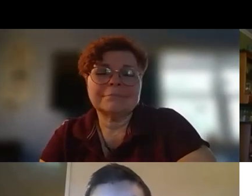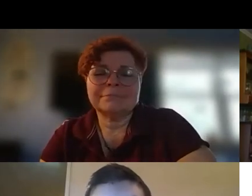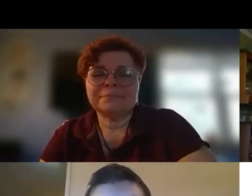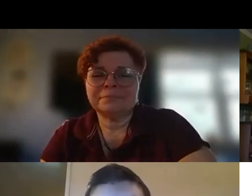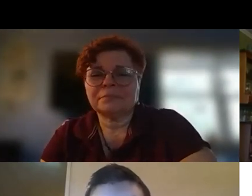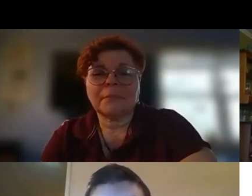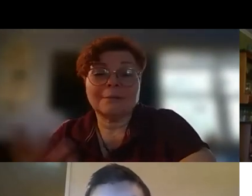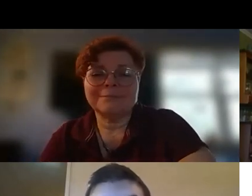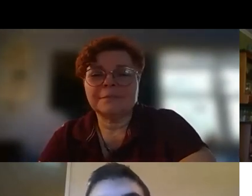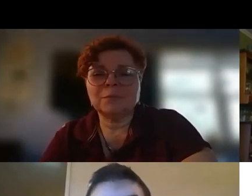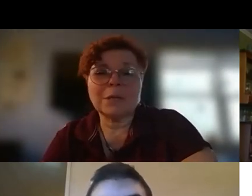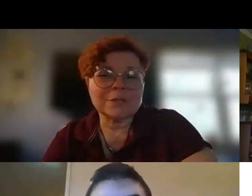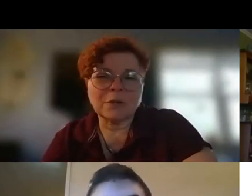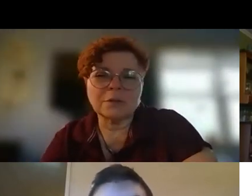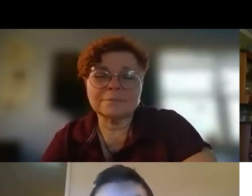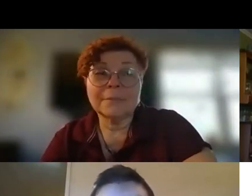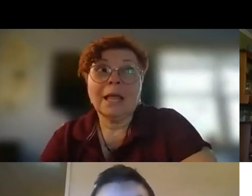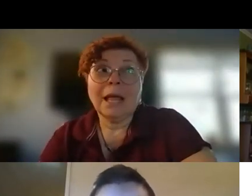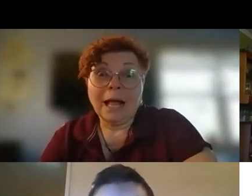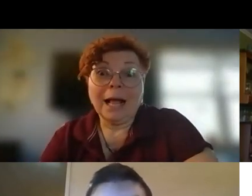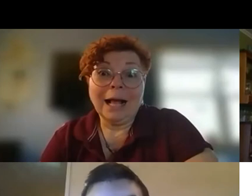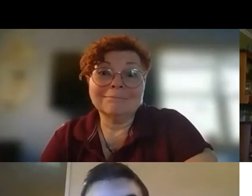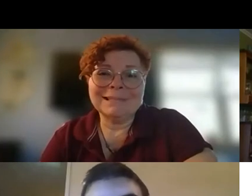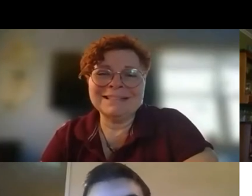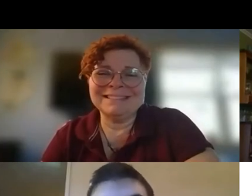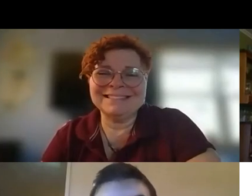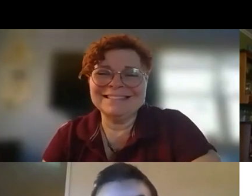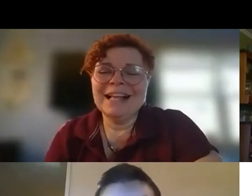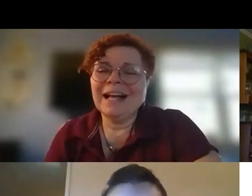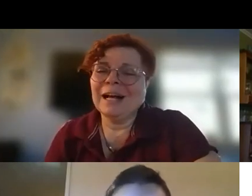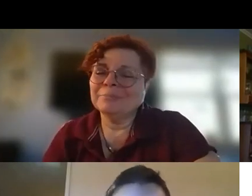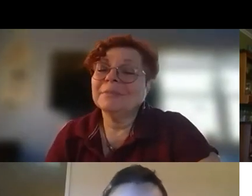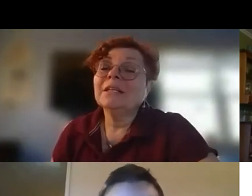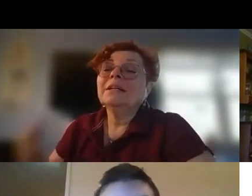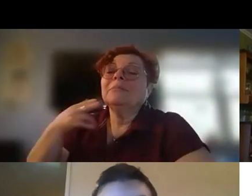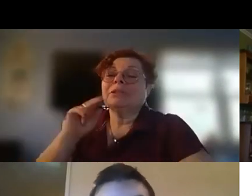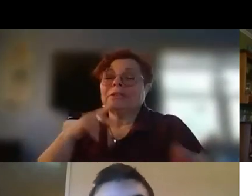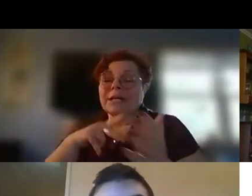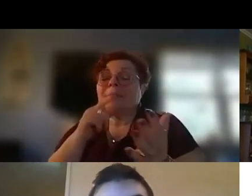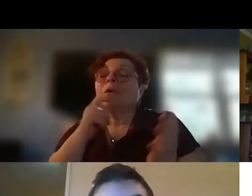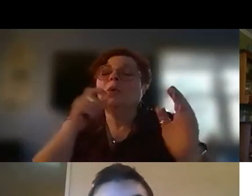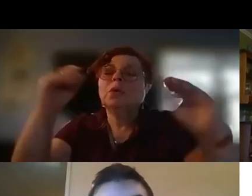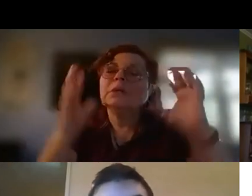yeah what i was so i um um yeah